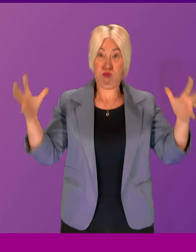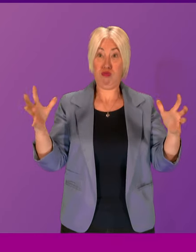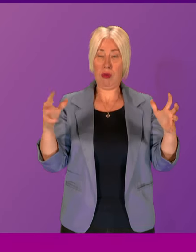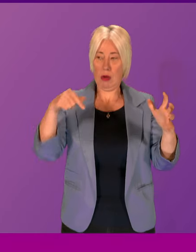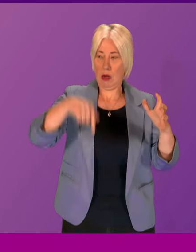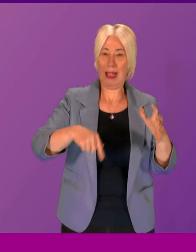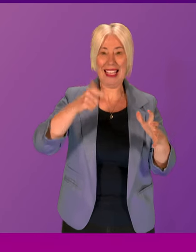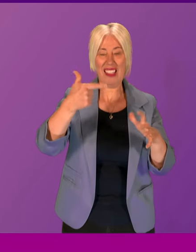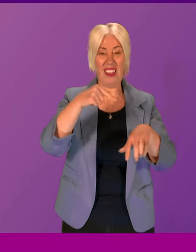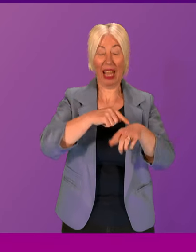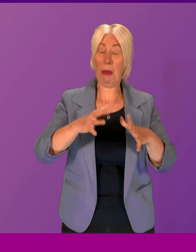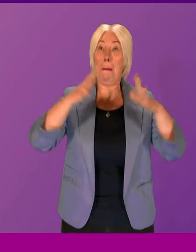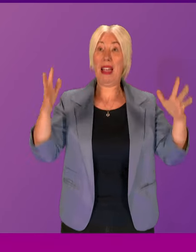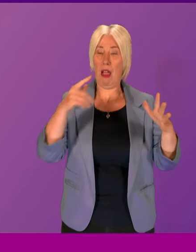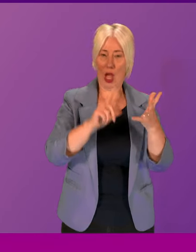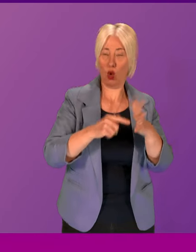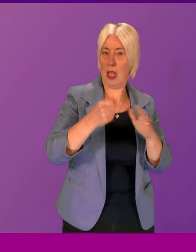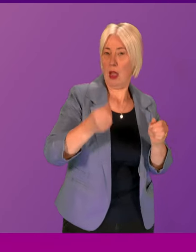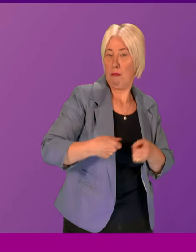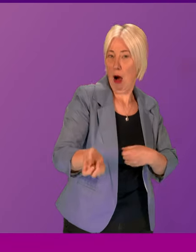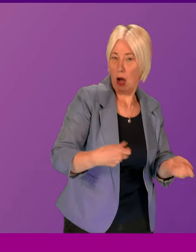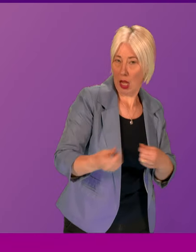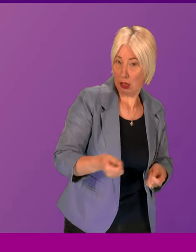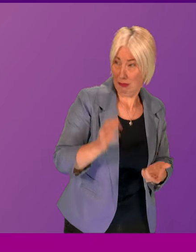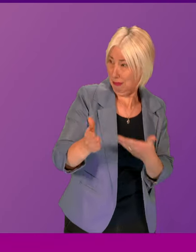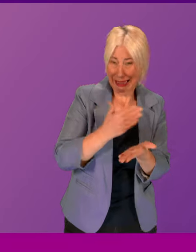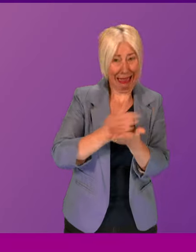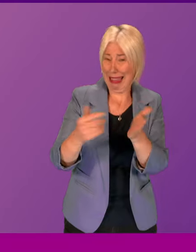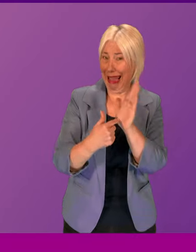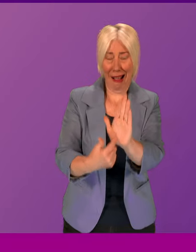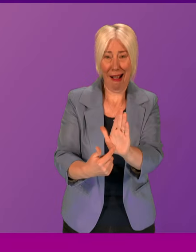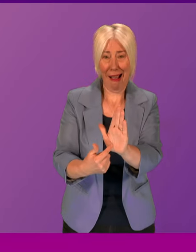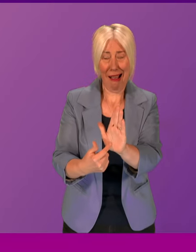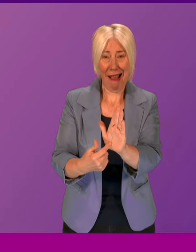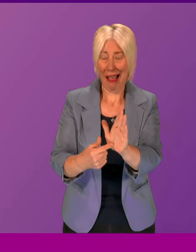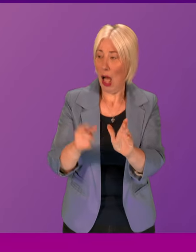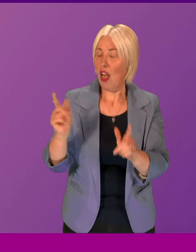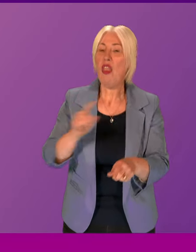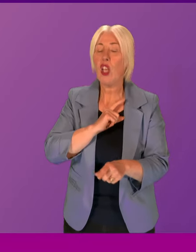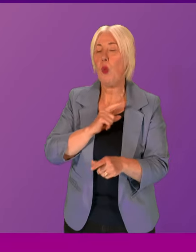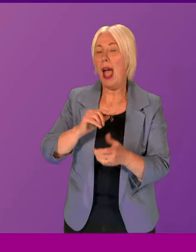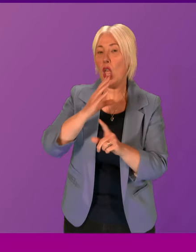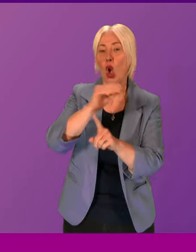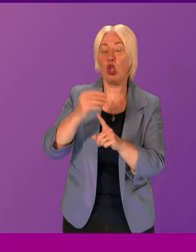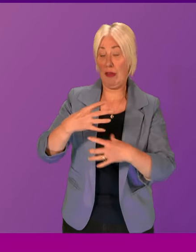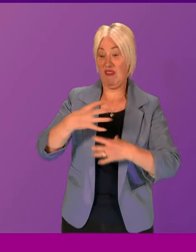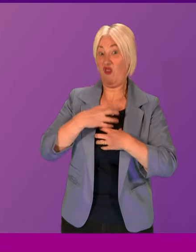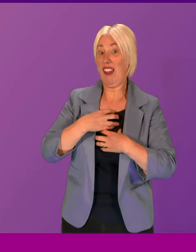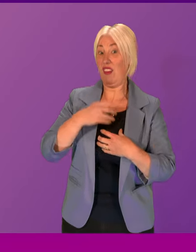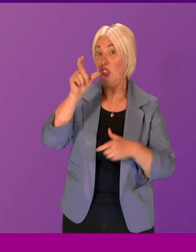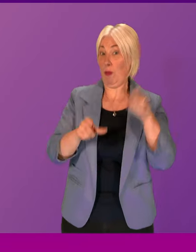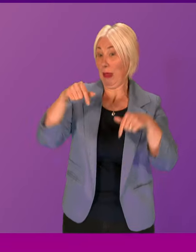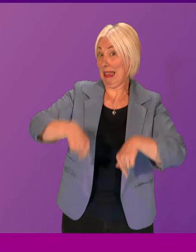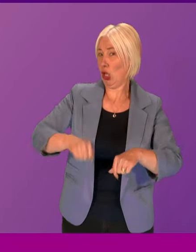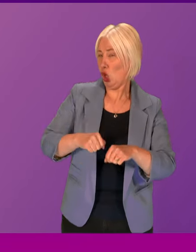the UK market. When the choice is so clear, you're a presiding officer, it's no wonder the Conservatives fear the verdict of the Scottish people. Question